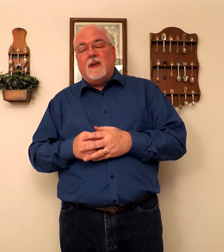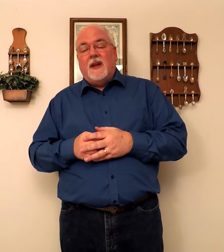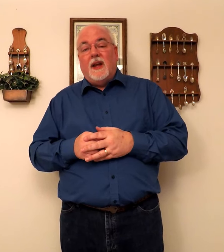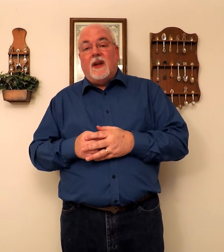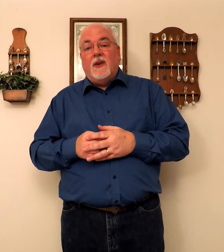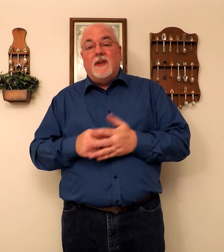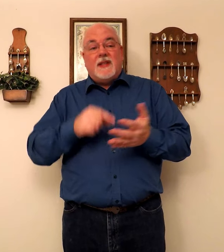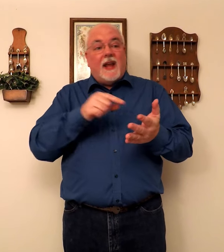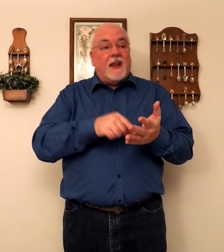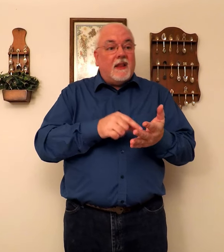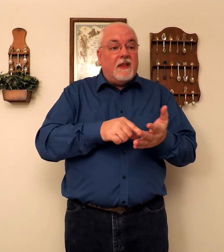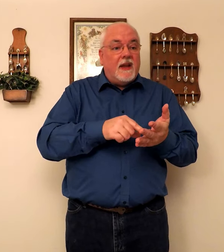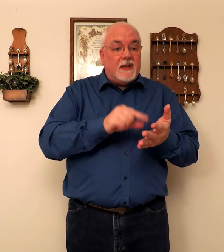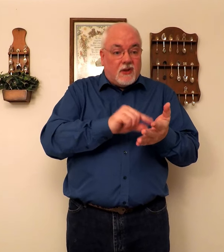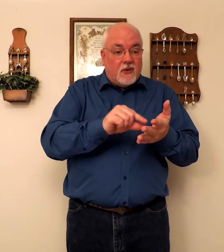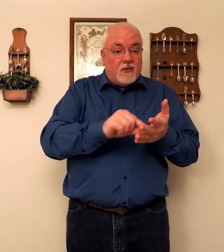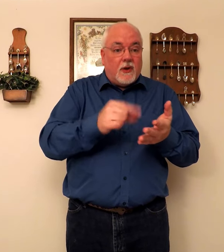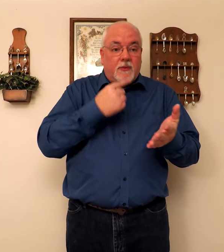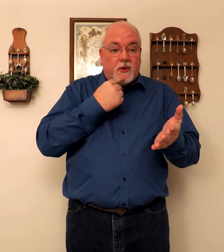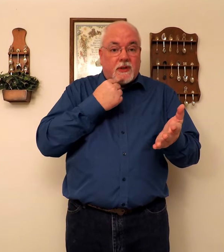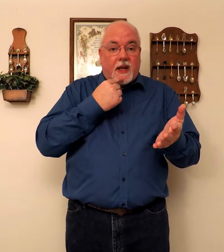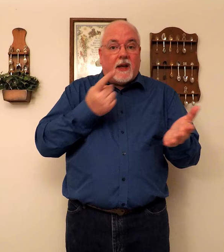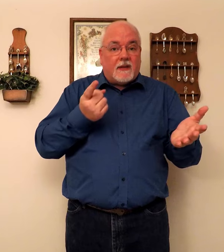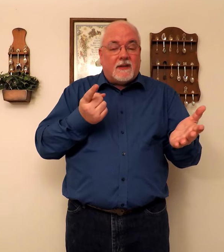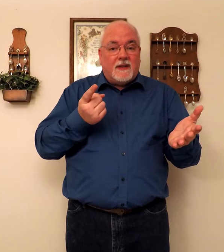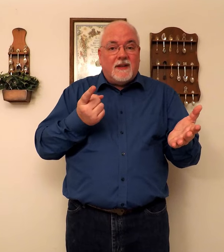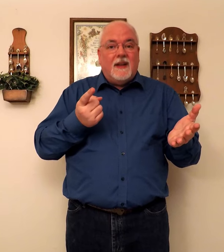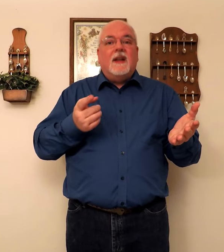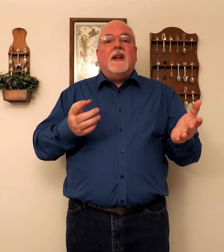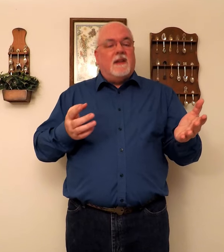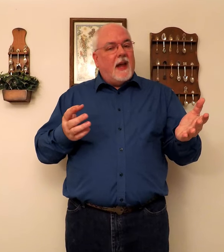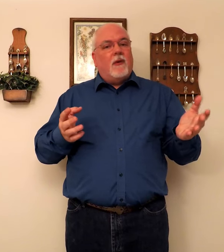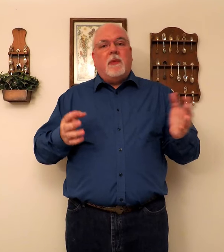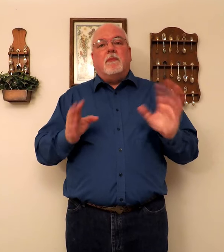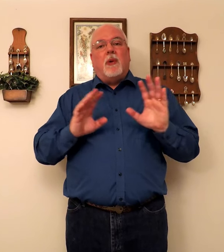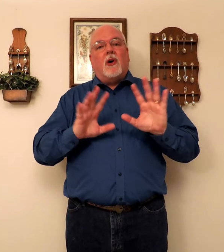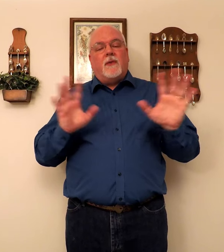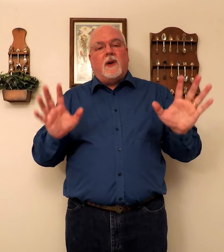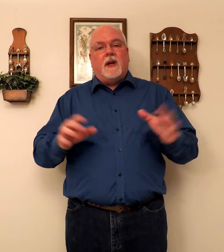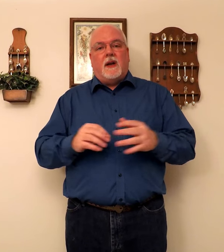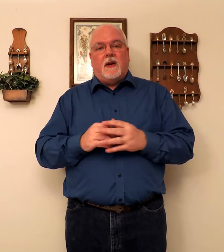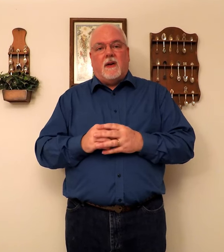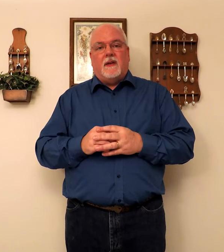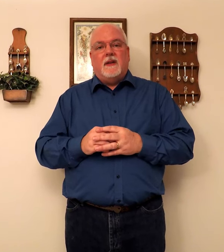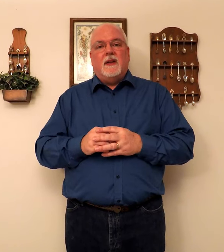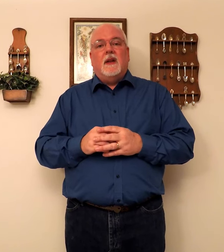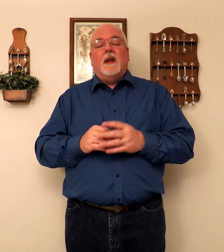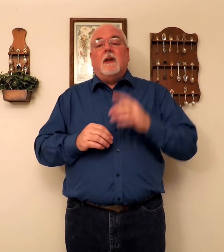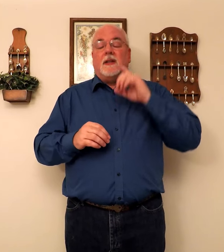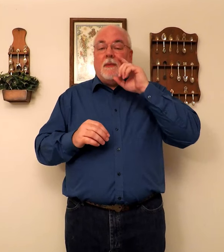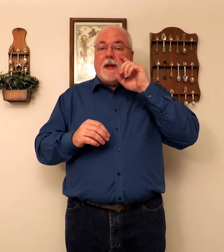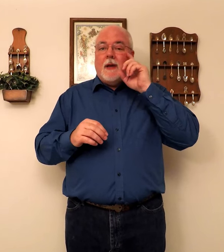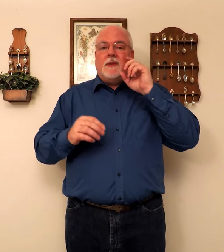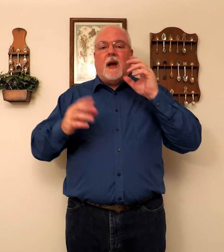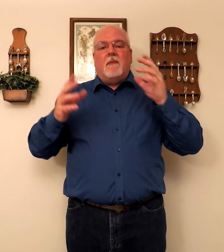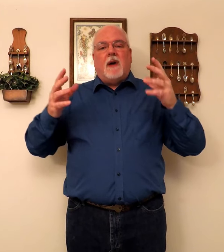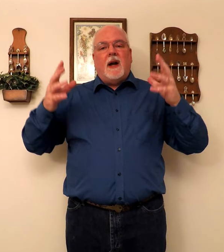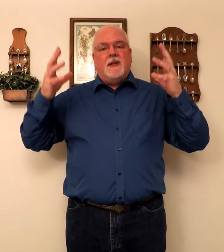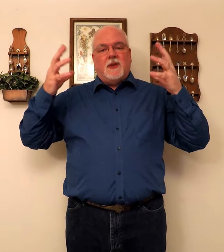You can say, this scripture says. That would be perfectly clear. Sometimes our minds,